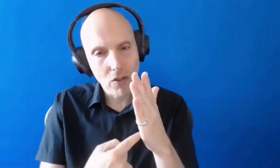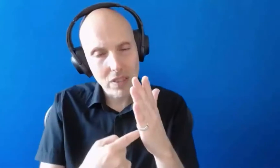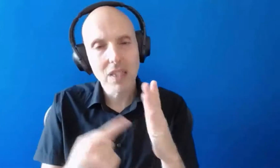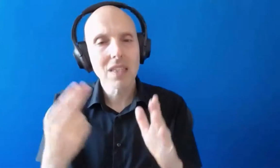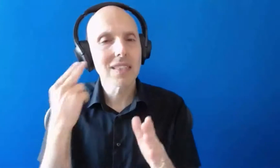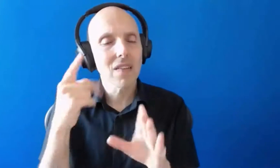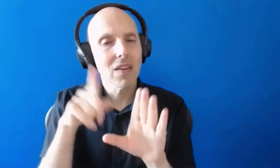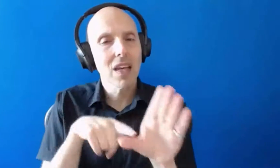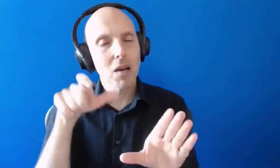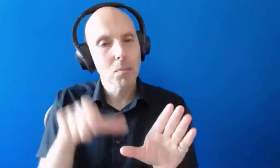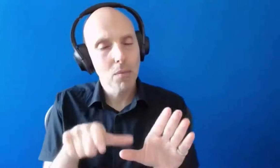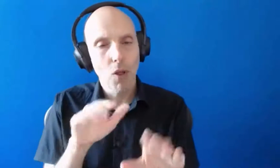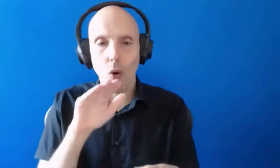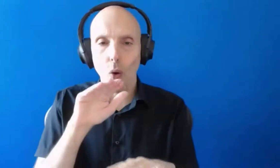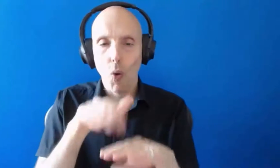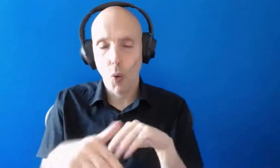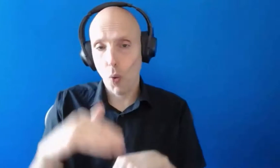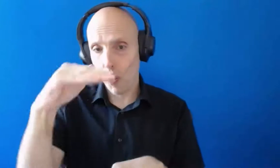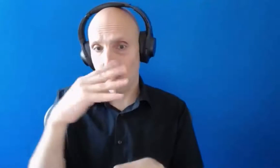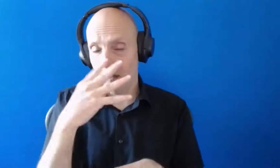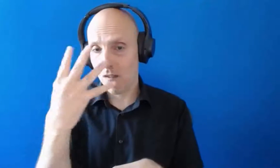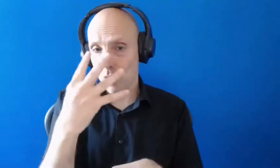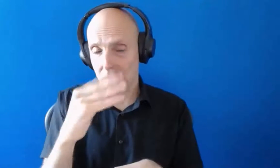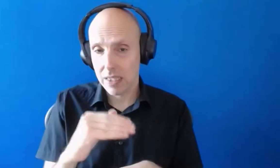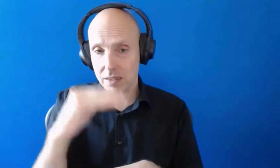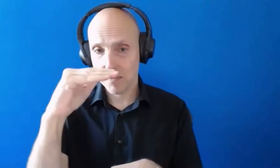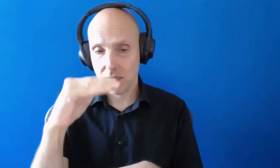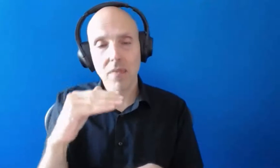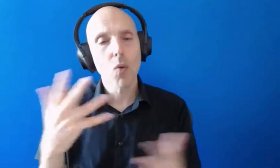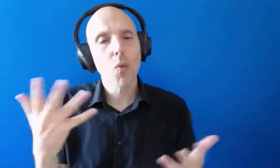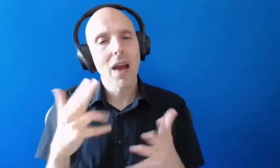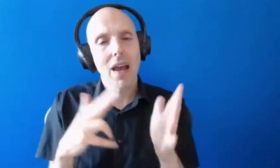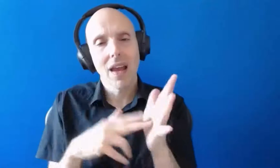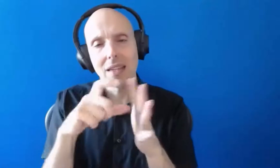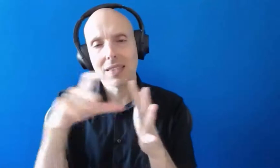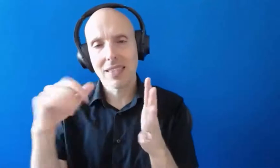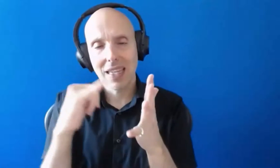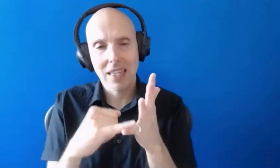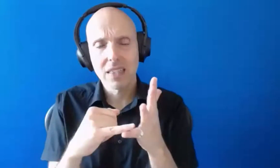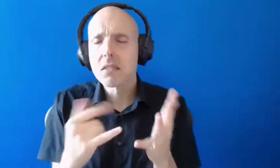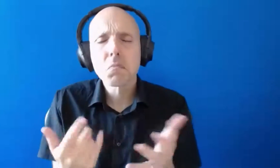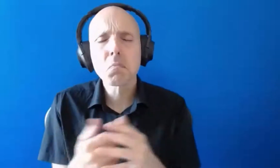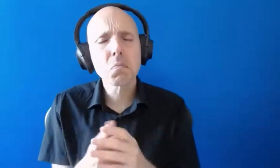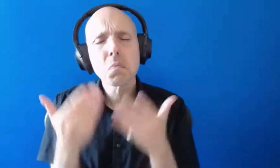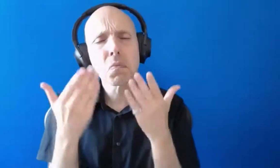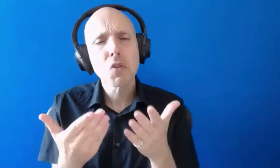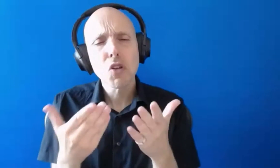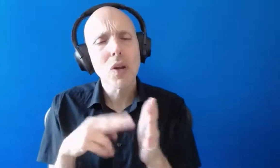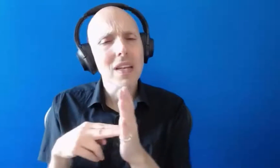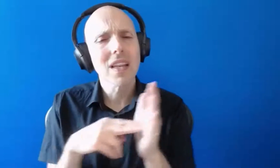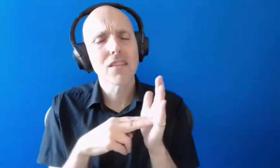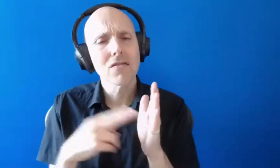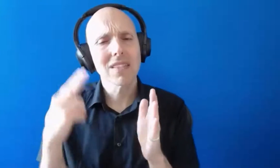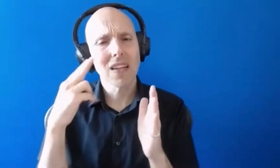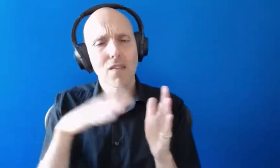people over the age of 14 at the Natural Deaf Children Society. If you don't know the Natural Deaf Children Society